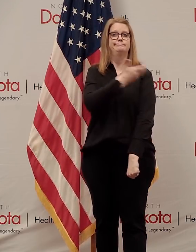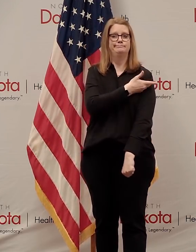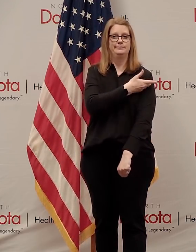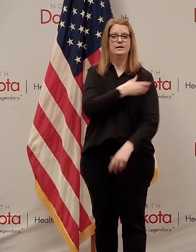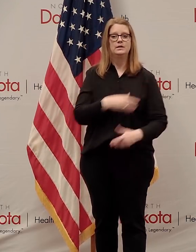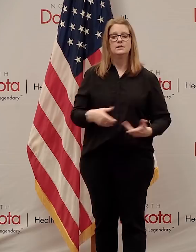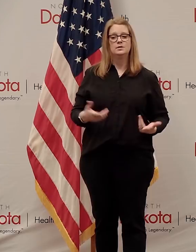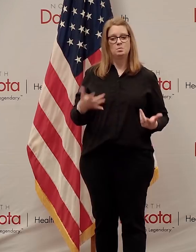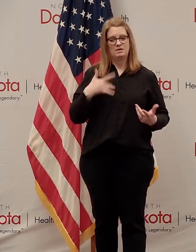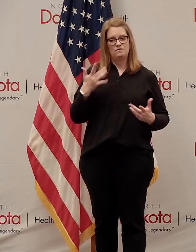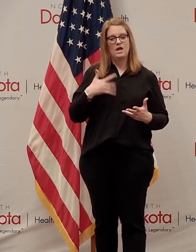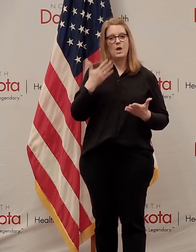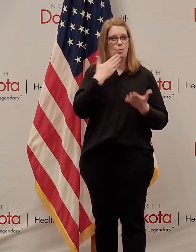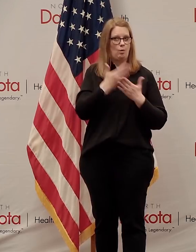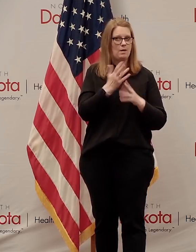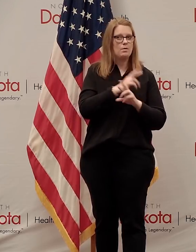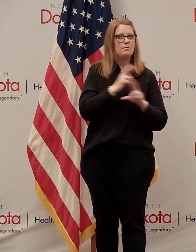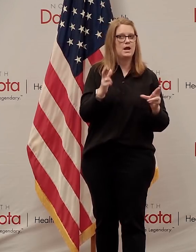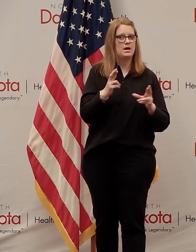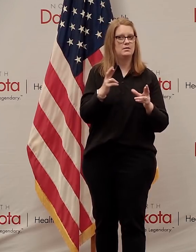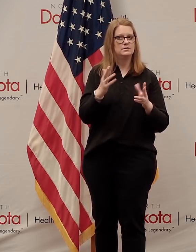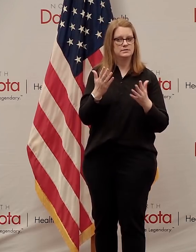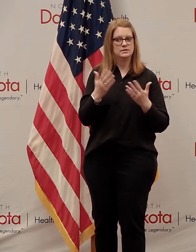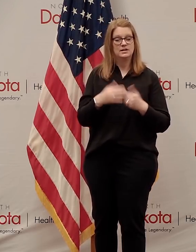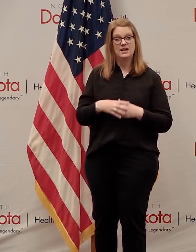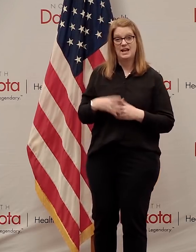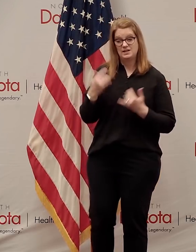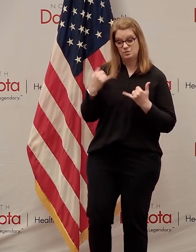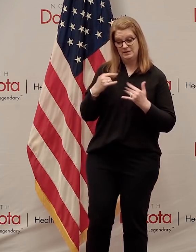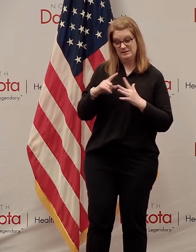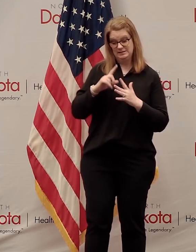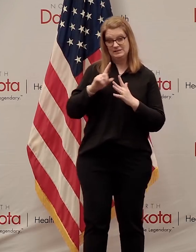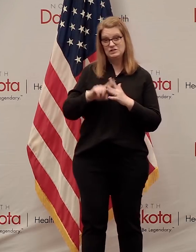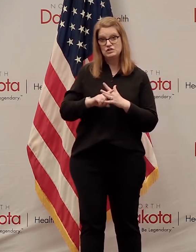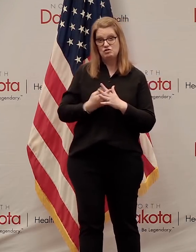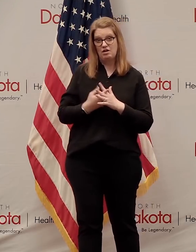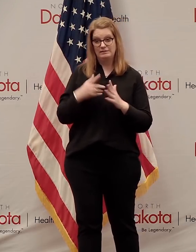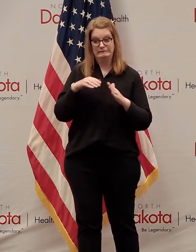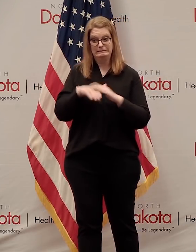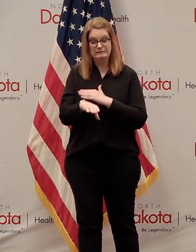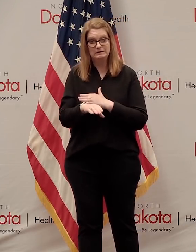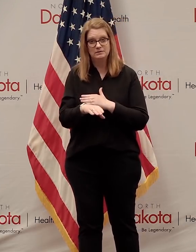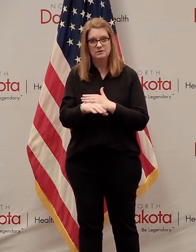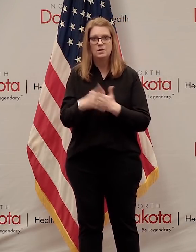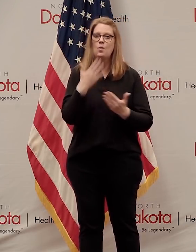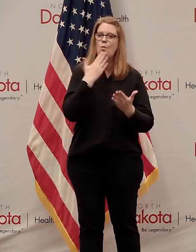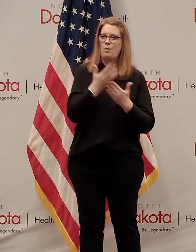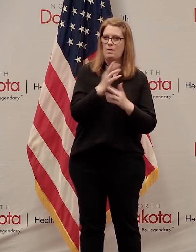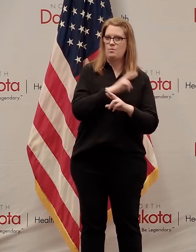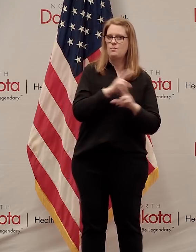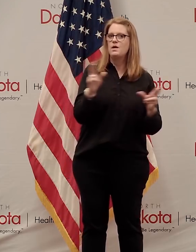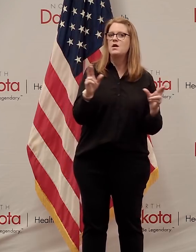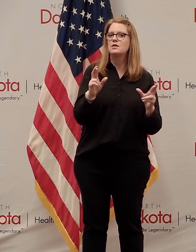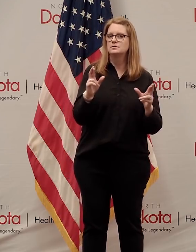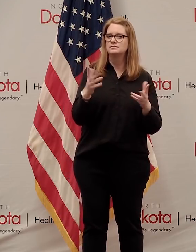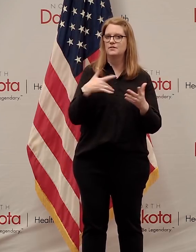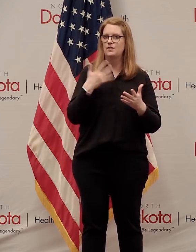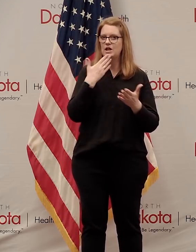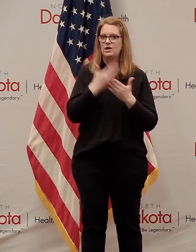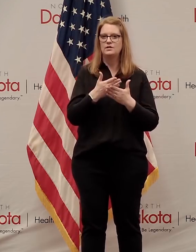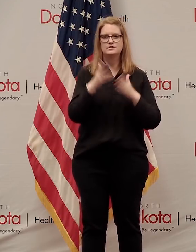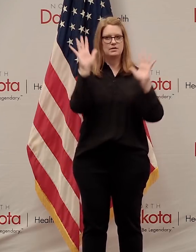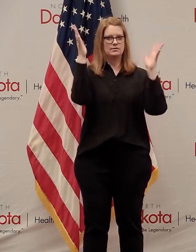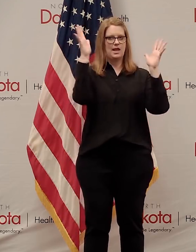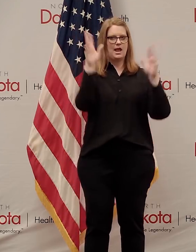well prepared and well positioned. And I would say as we enter this new phase, we remain well prepared and well positioned, which is a great spot to be in. So way to go, North